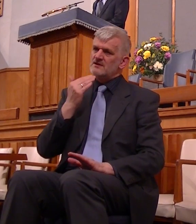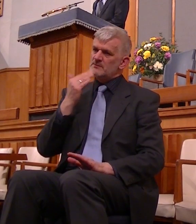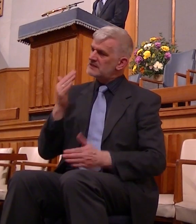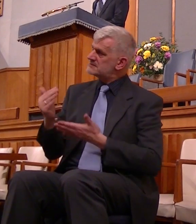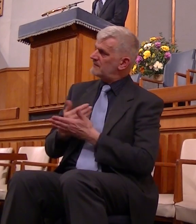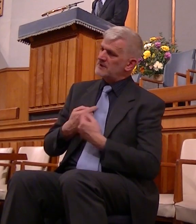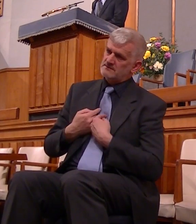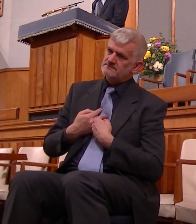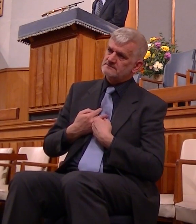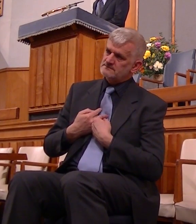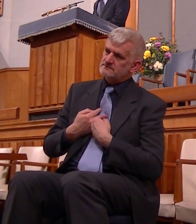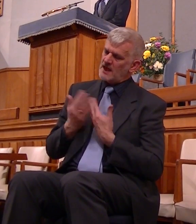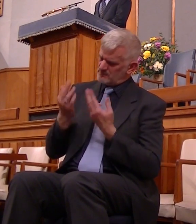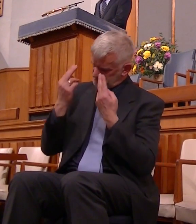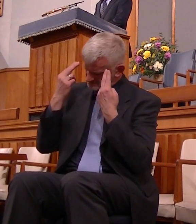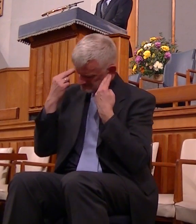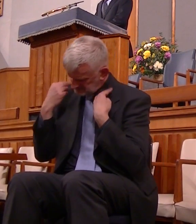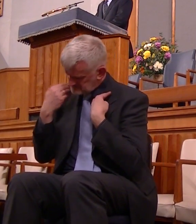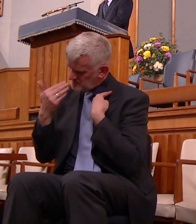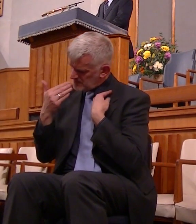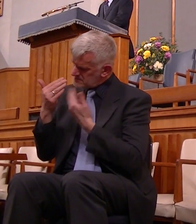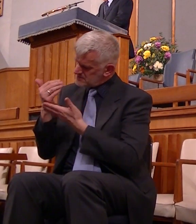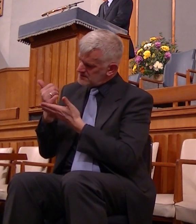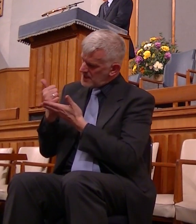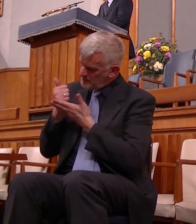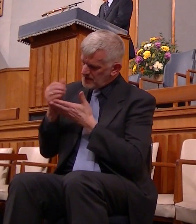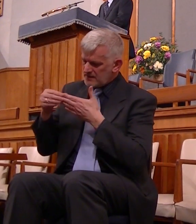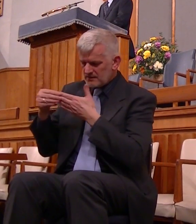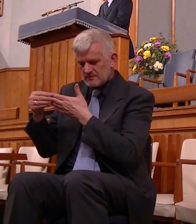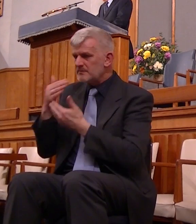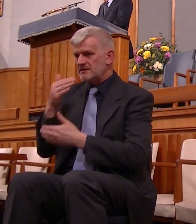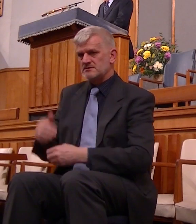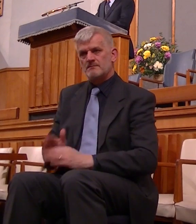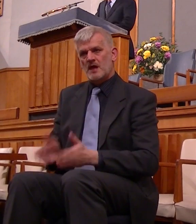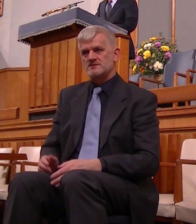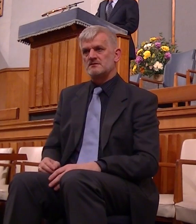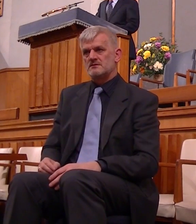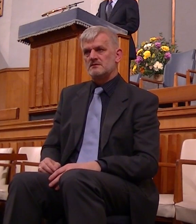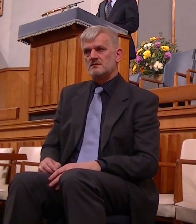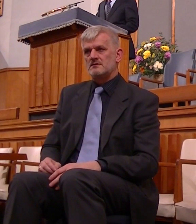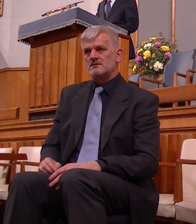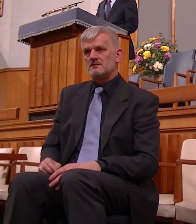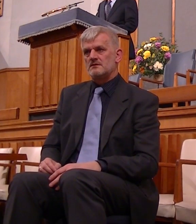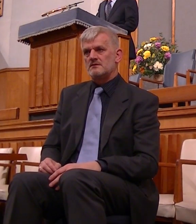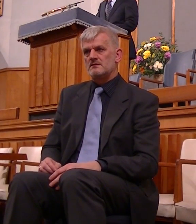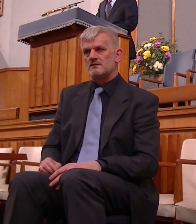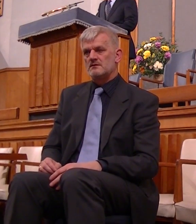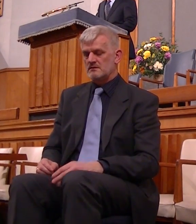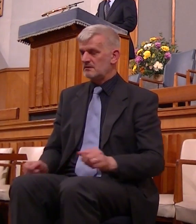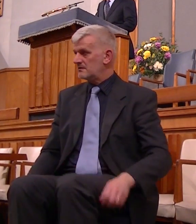I must be under his sovereignty and leave and guidance oh verse 19